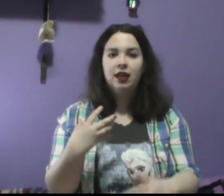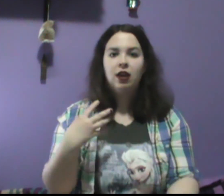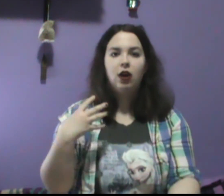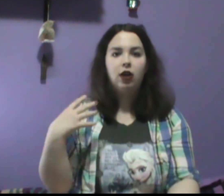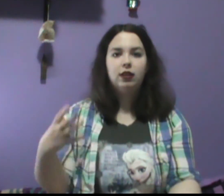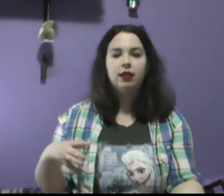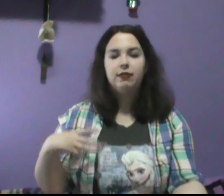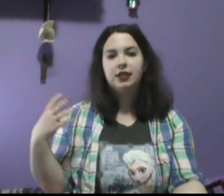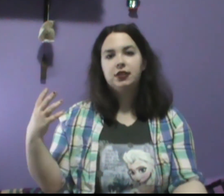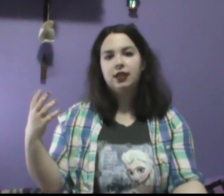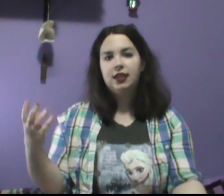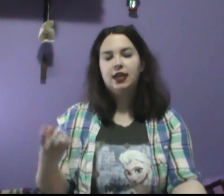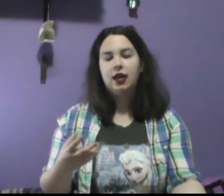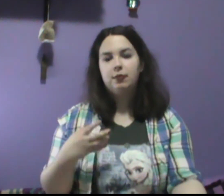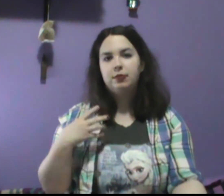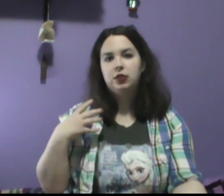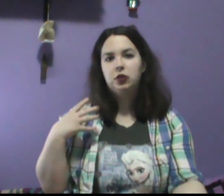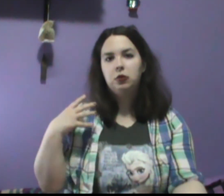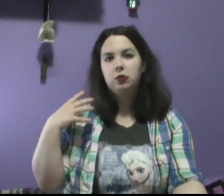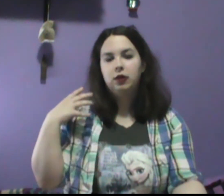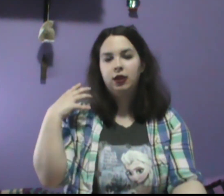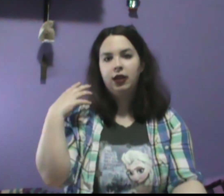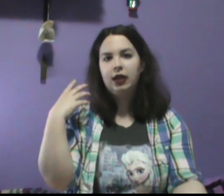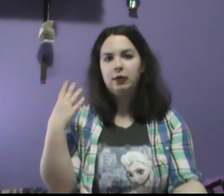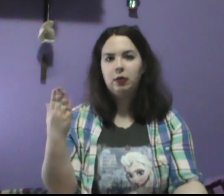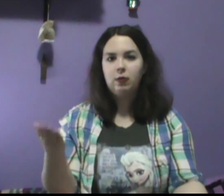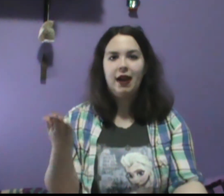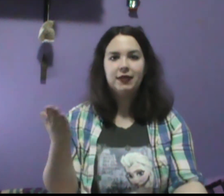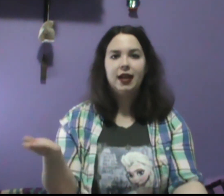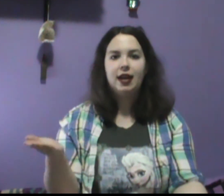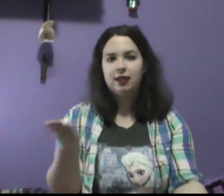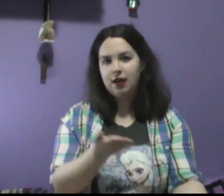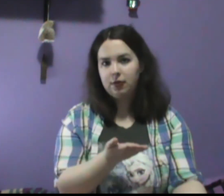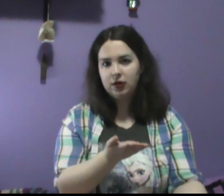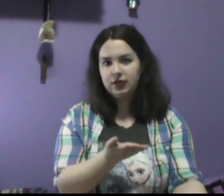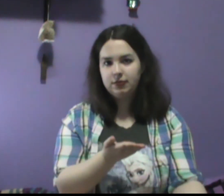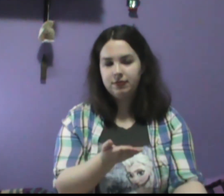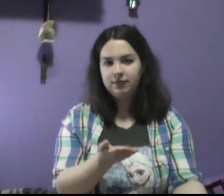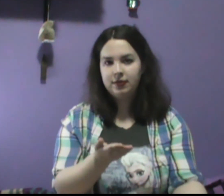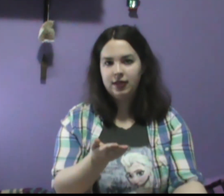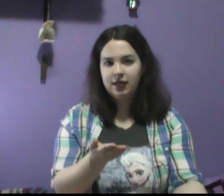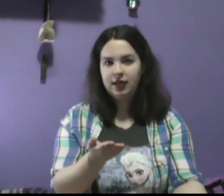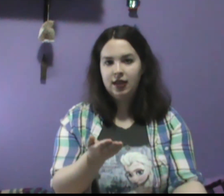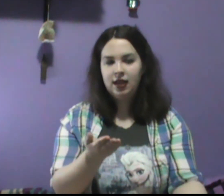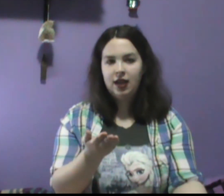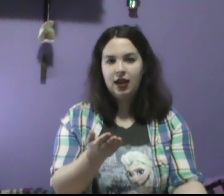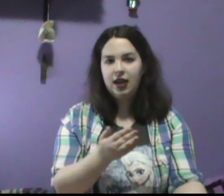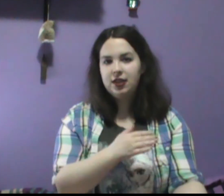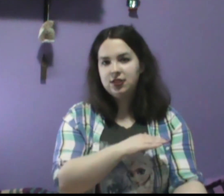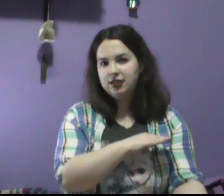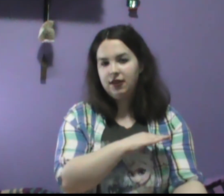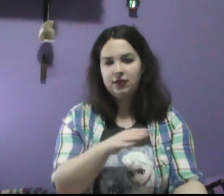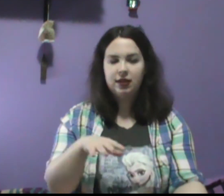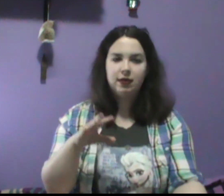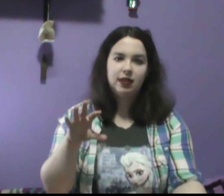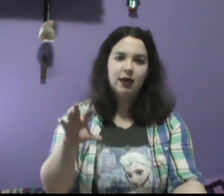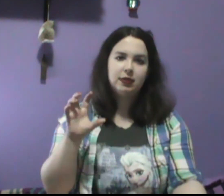all eventually leading up to him arriving at Clockworks. And just everything around that was